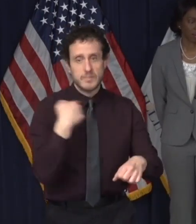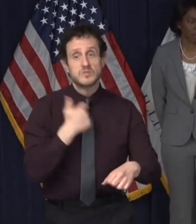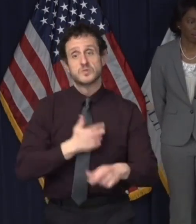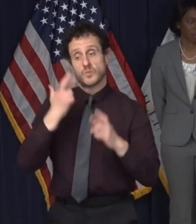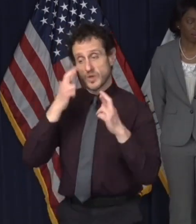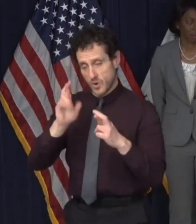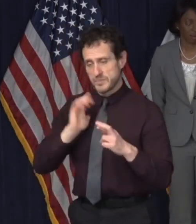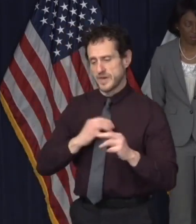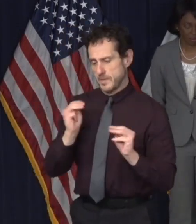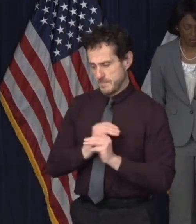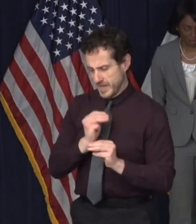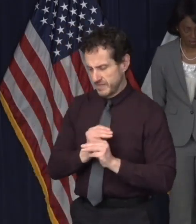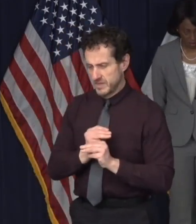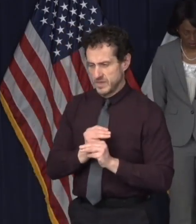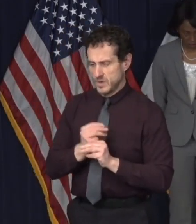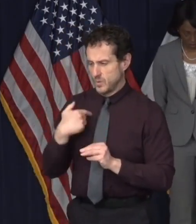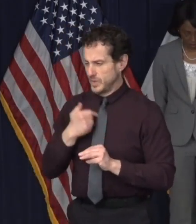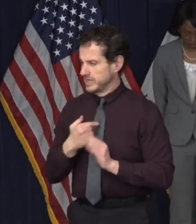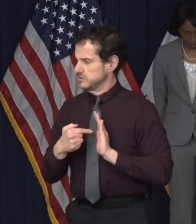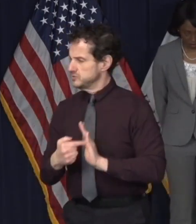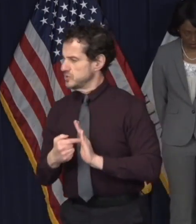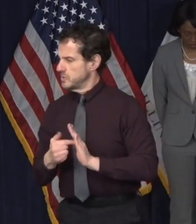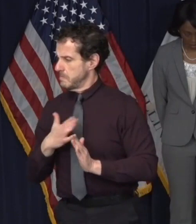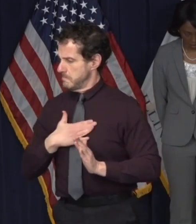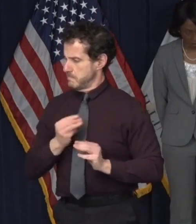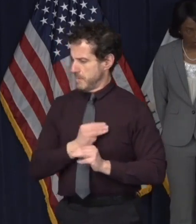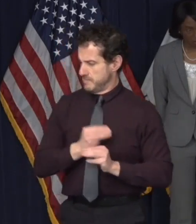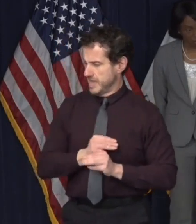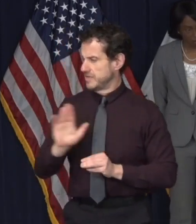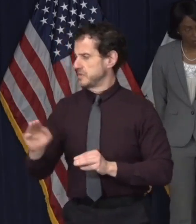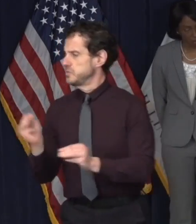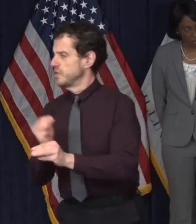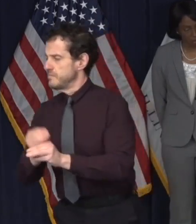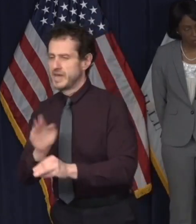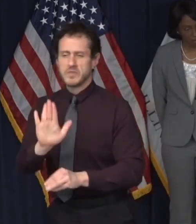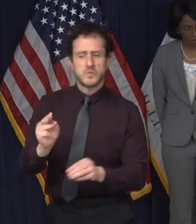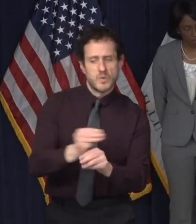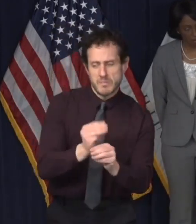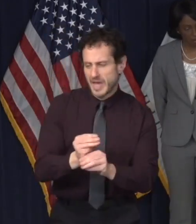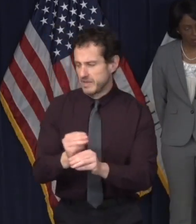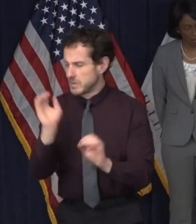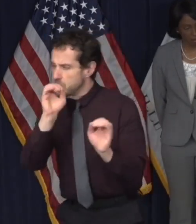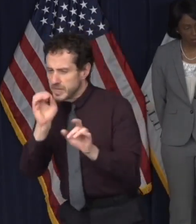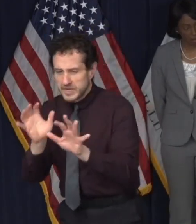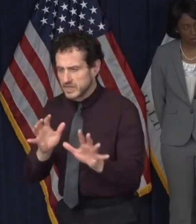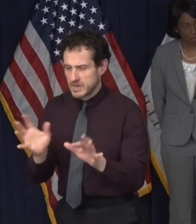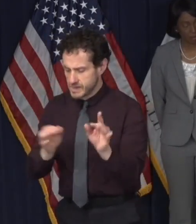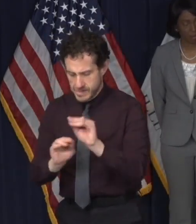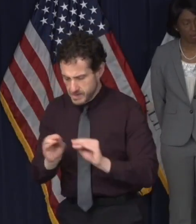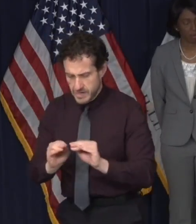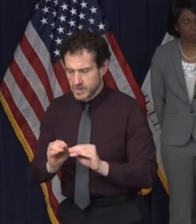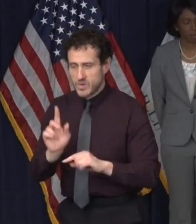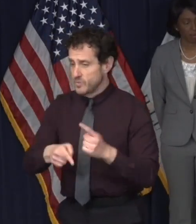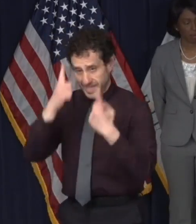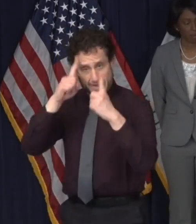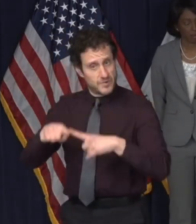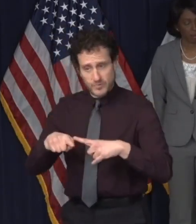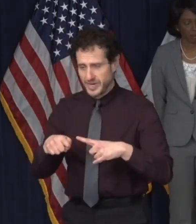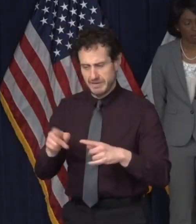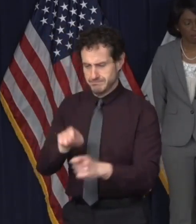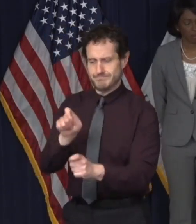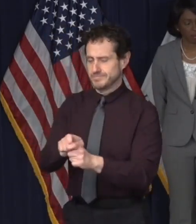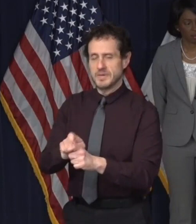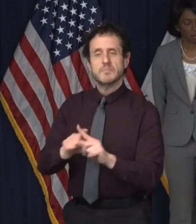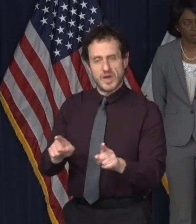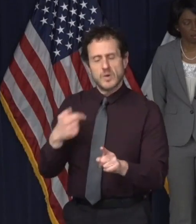is consensus on the main trends and take-home messages, not exact agreement about numbers. We are assisted in this community forum